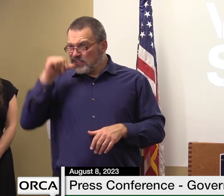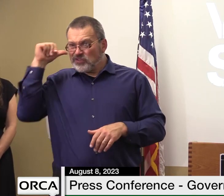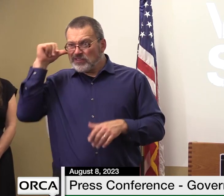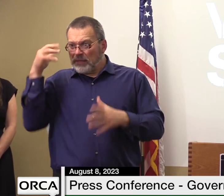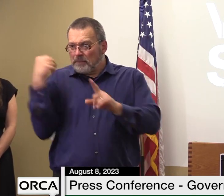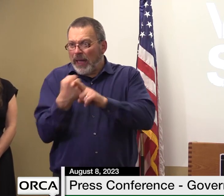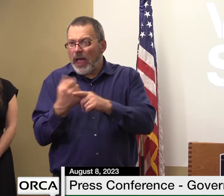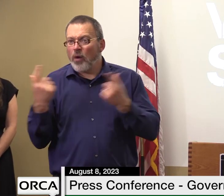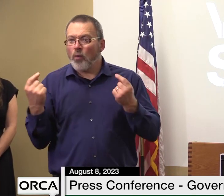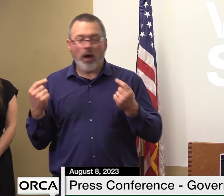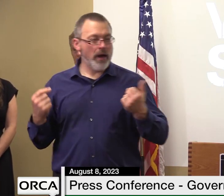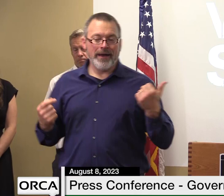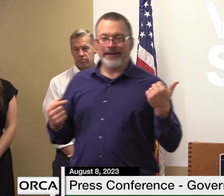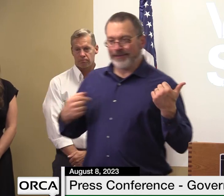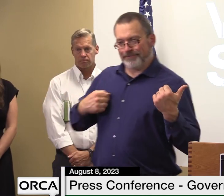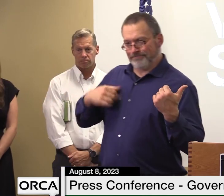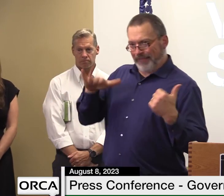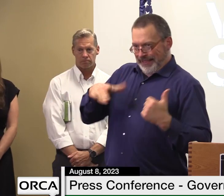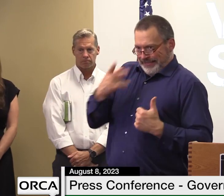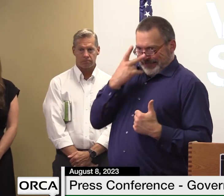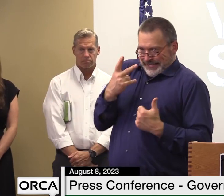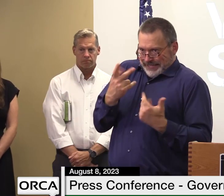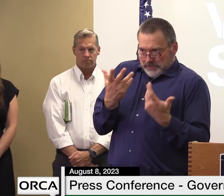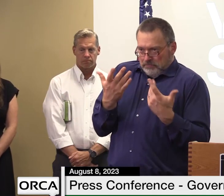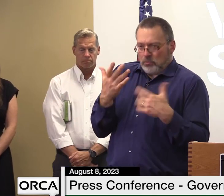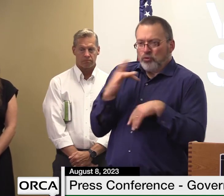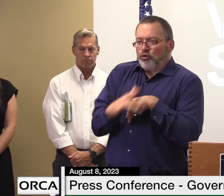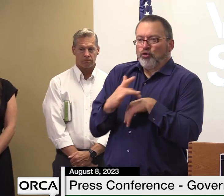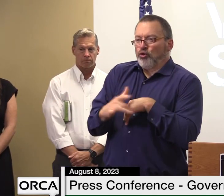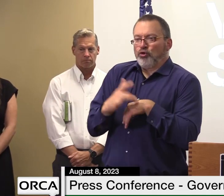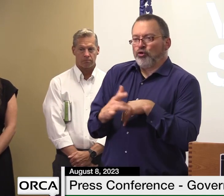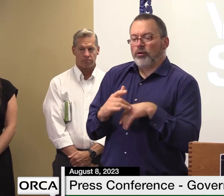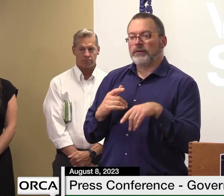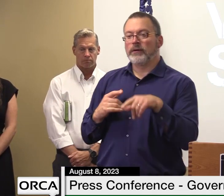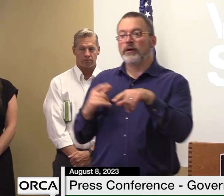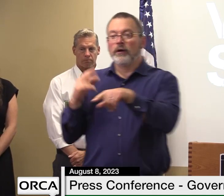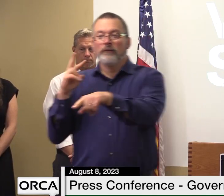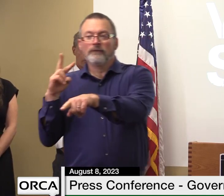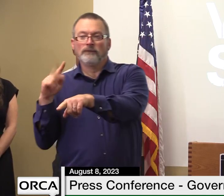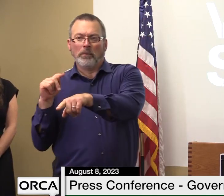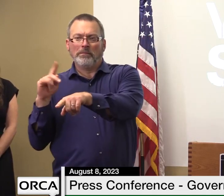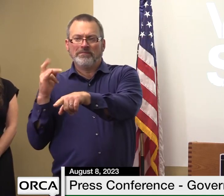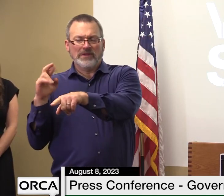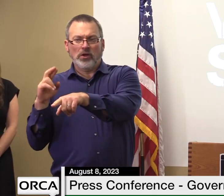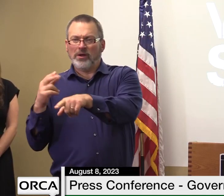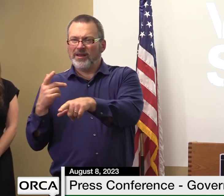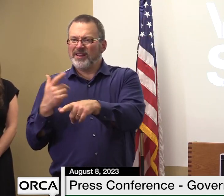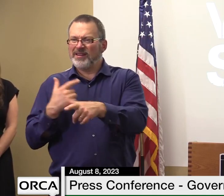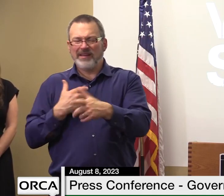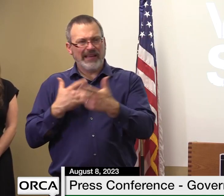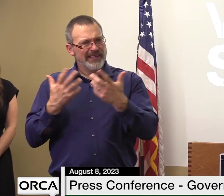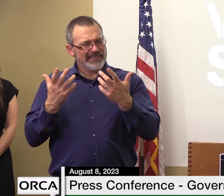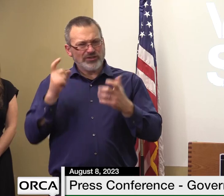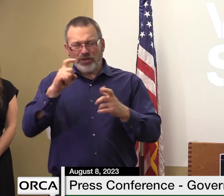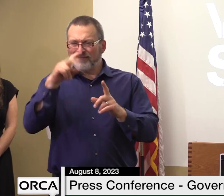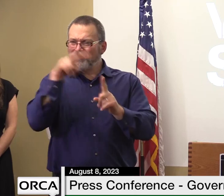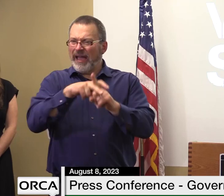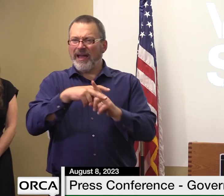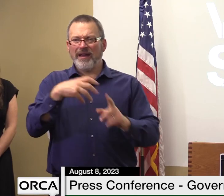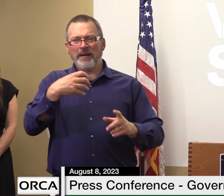most prudent thing to do would be to file an appeal um to get this added to the initial or